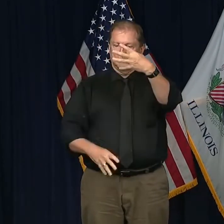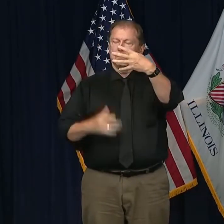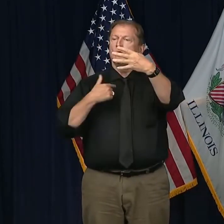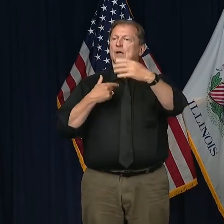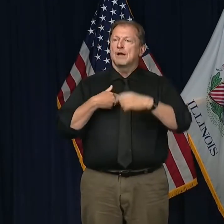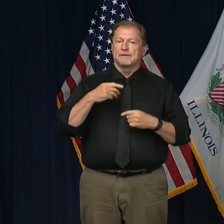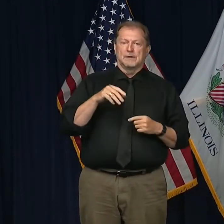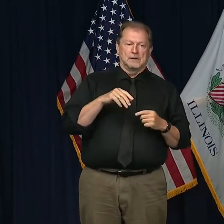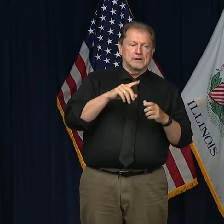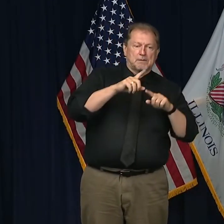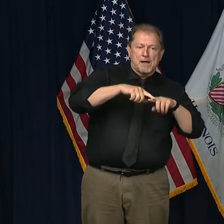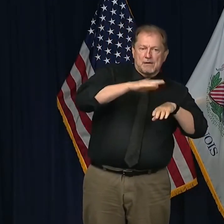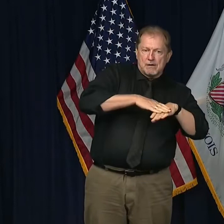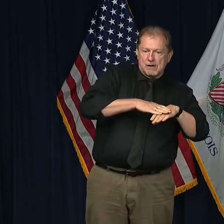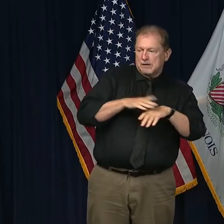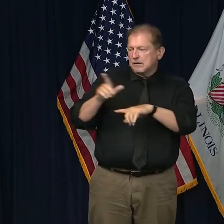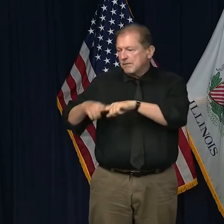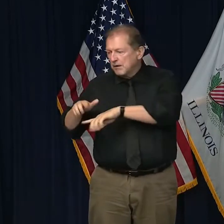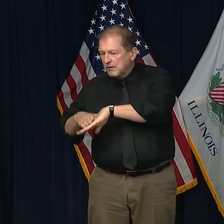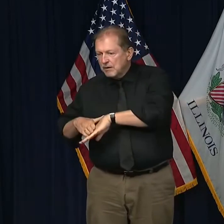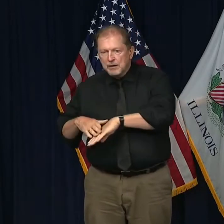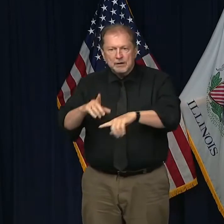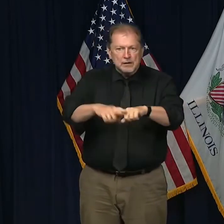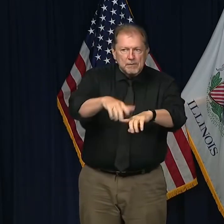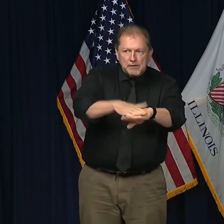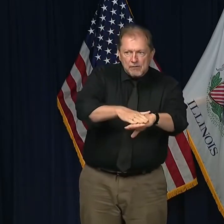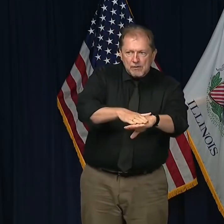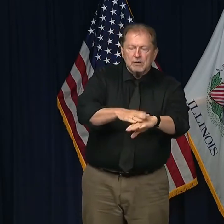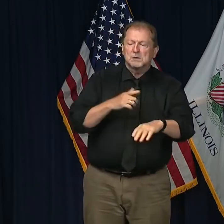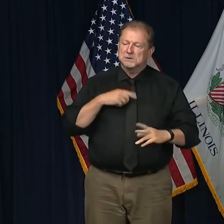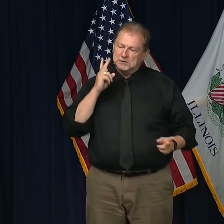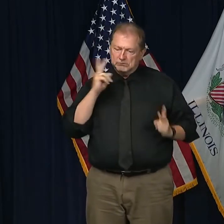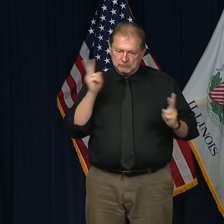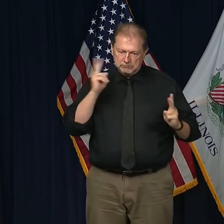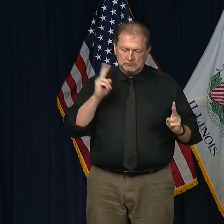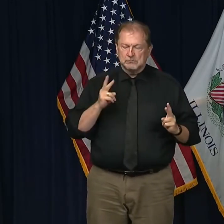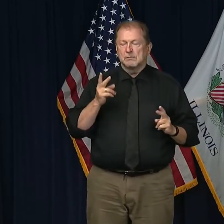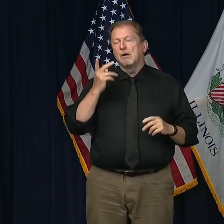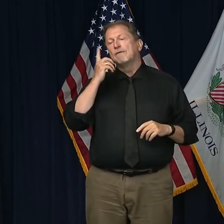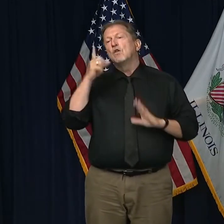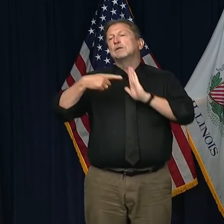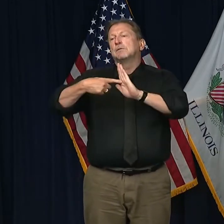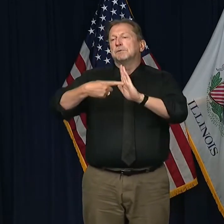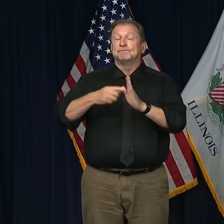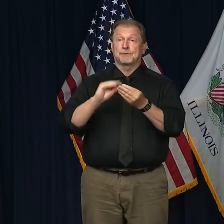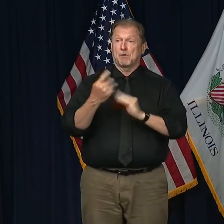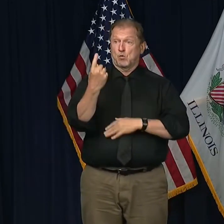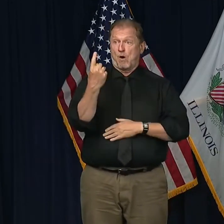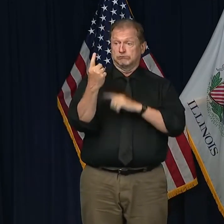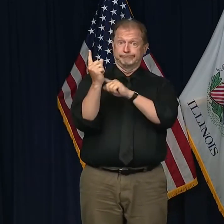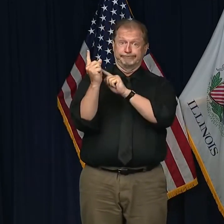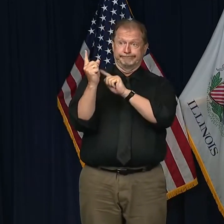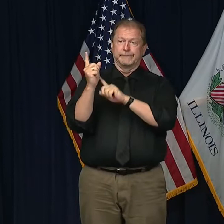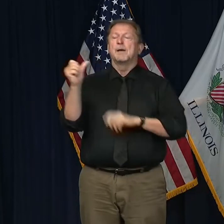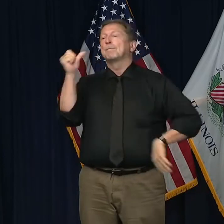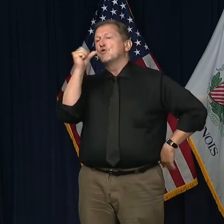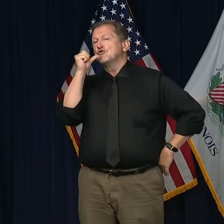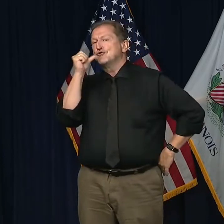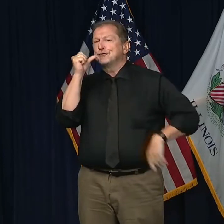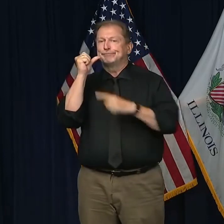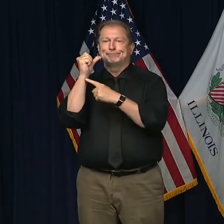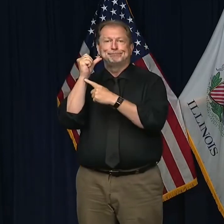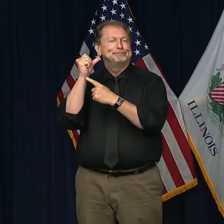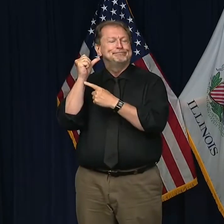mitigations, right? So, you know, we'll begin with bars, for example, which are, you know, clearly one area